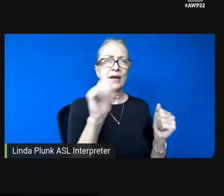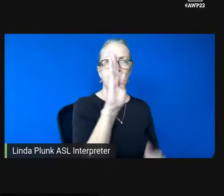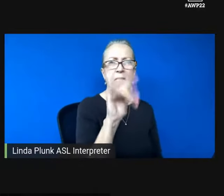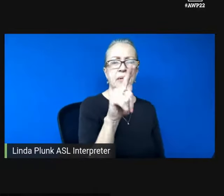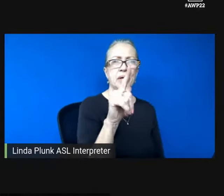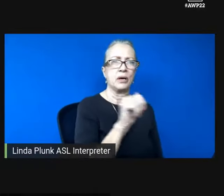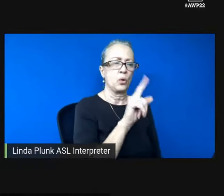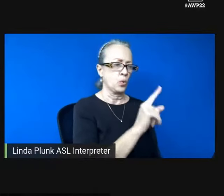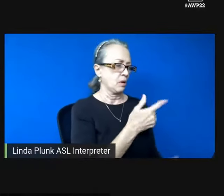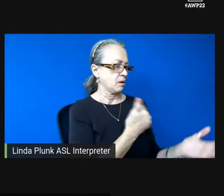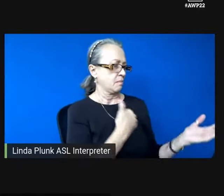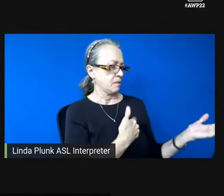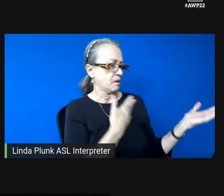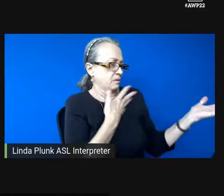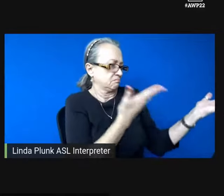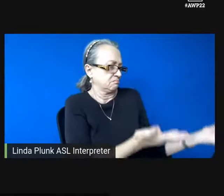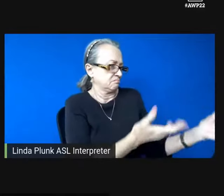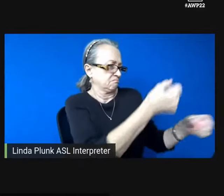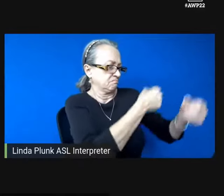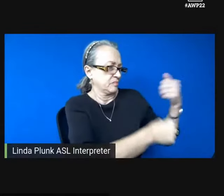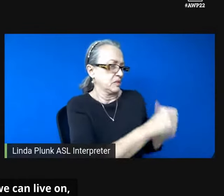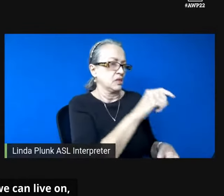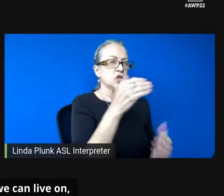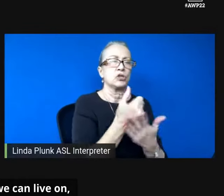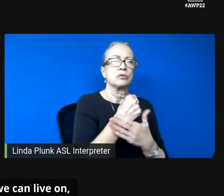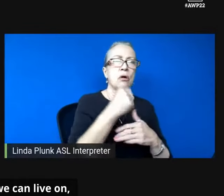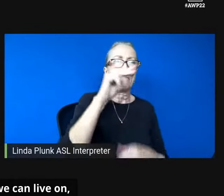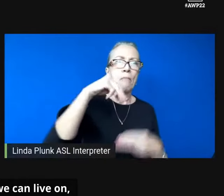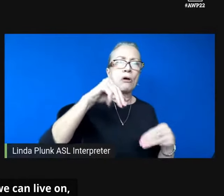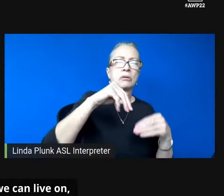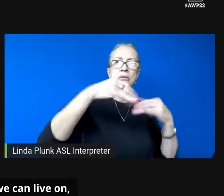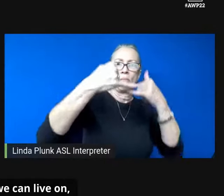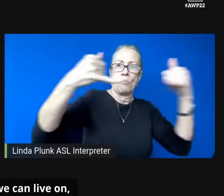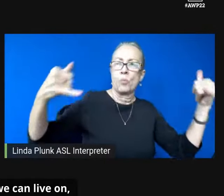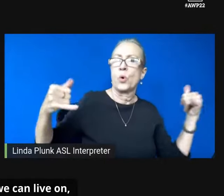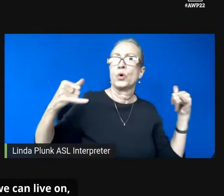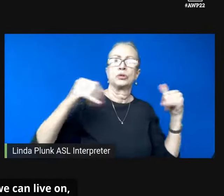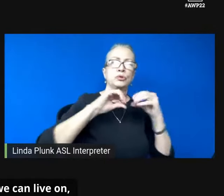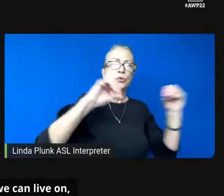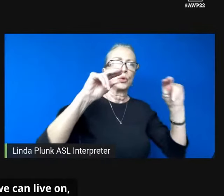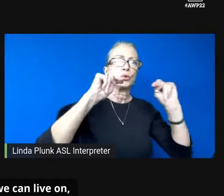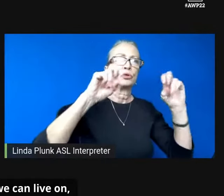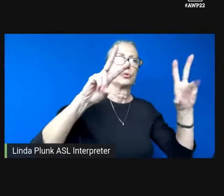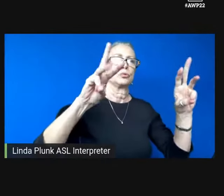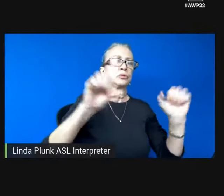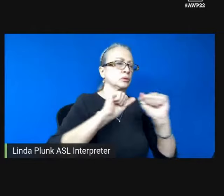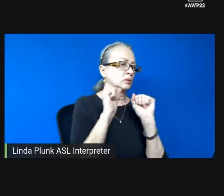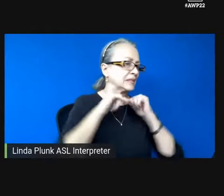black. News, all markets and borders and shouts and nothing we can live on. No news, still bad news, black.